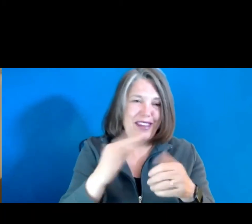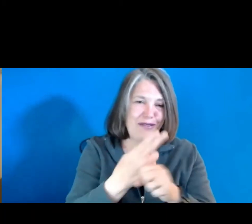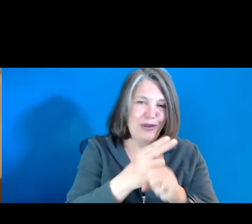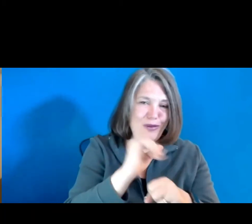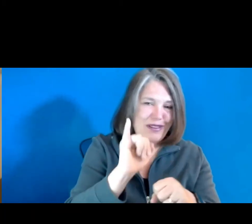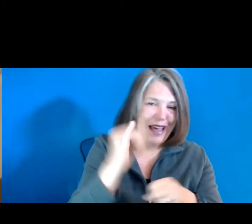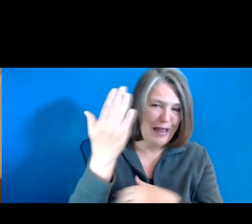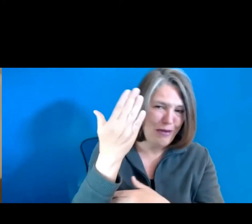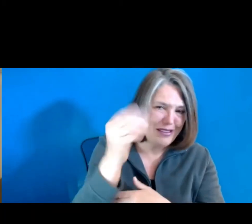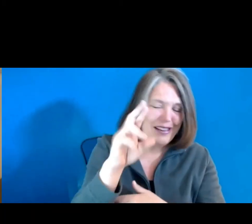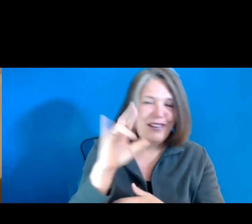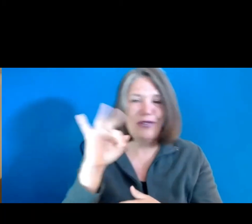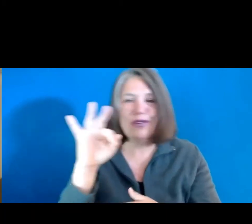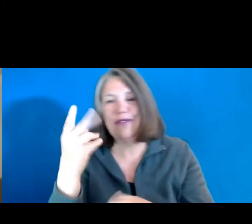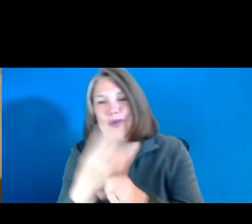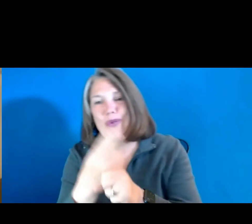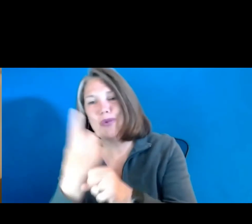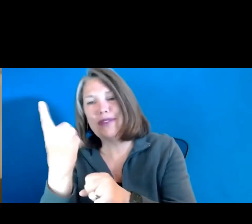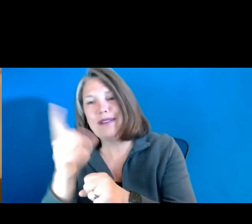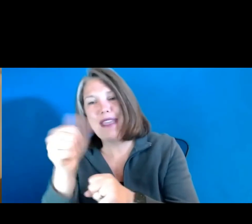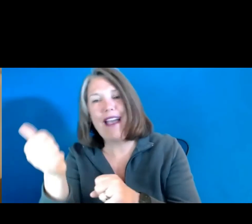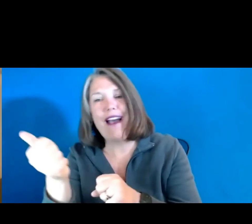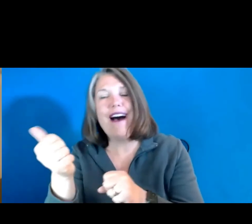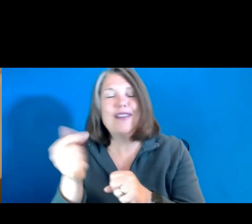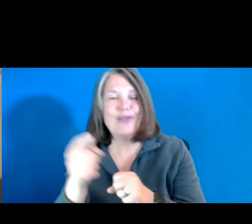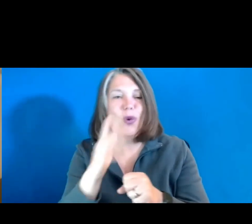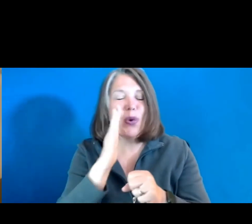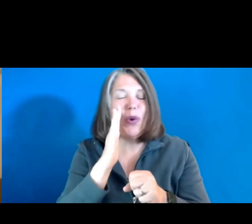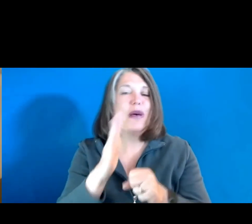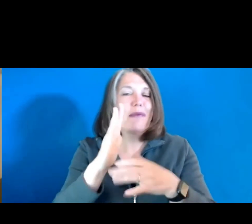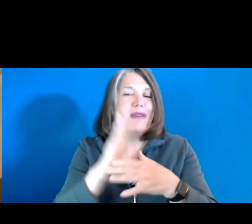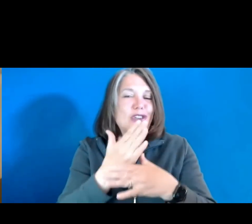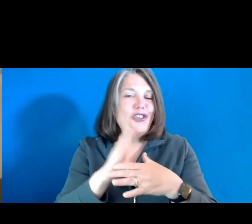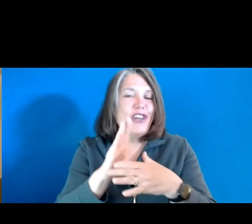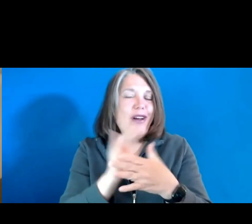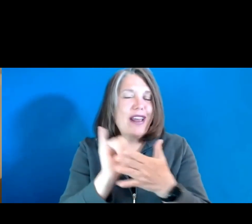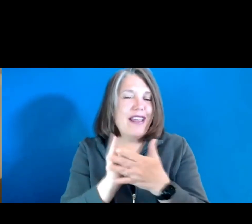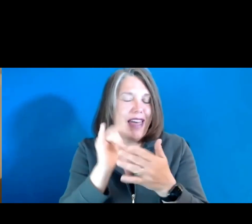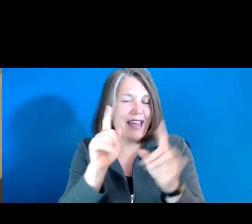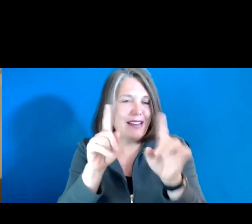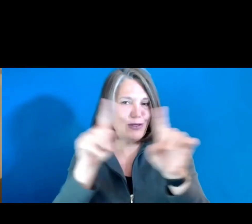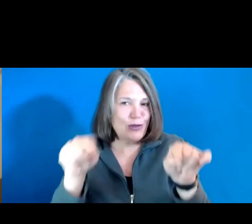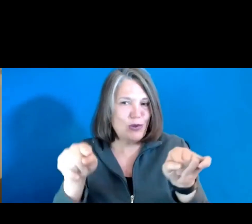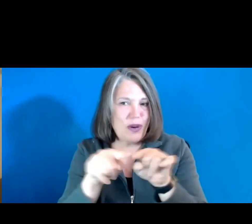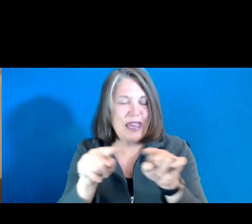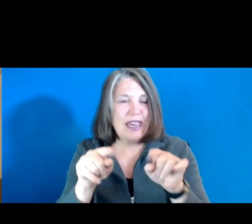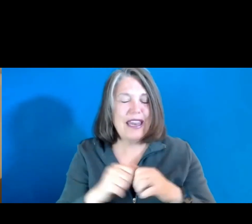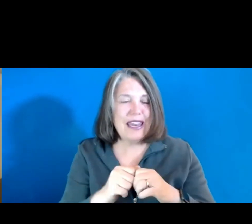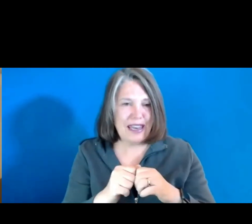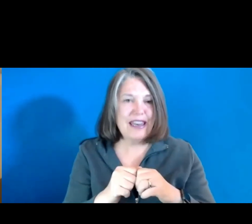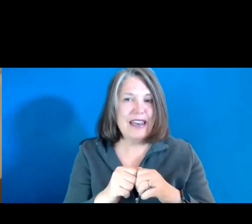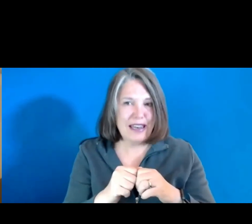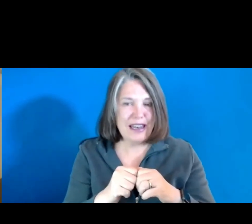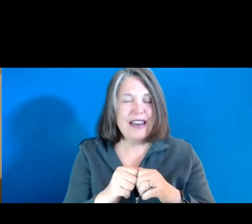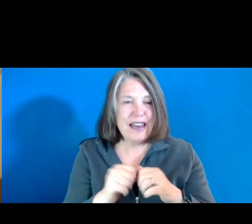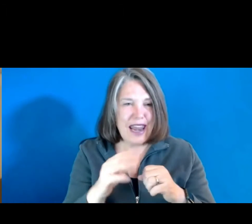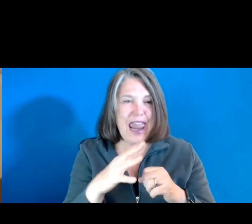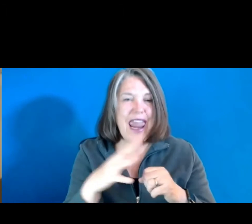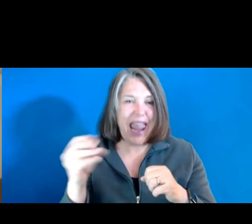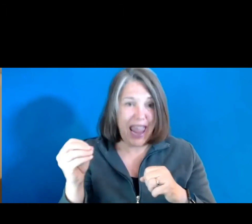use iPresentation or whether you use something else, you will be sharing that screen and the